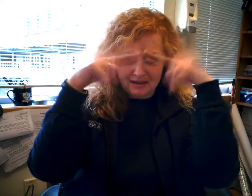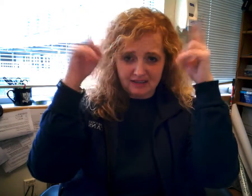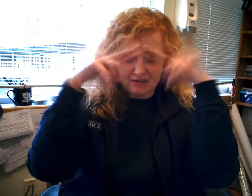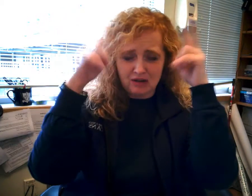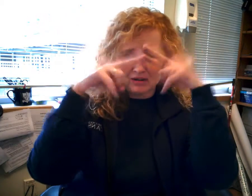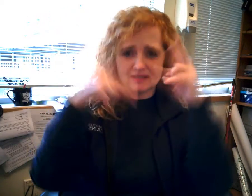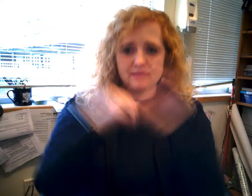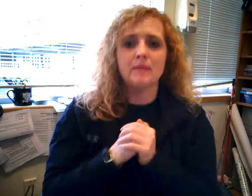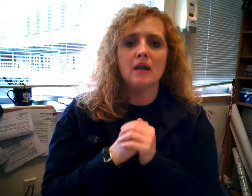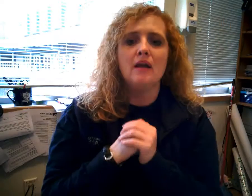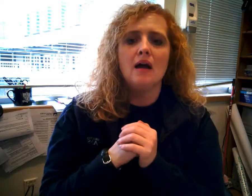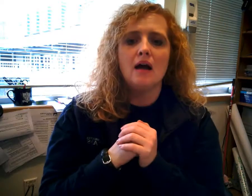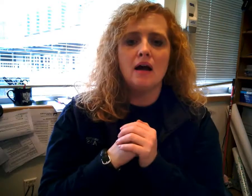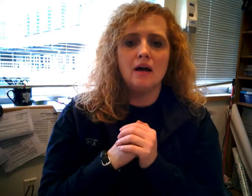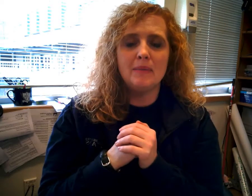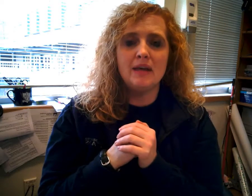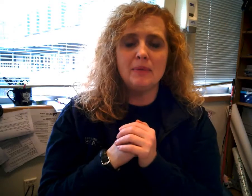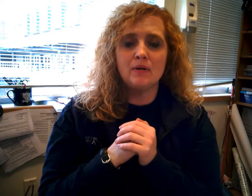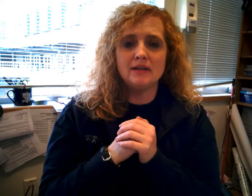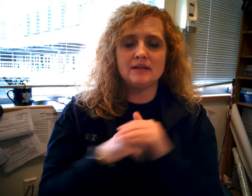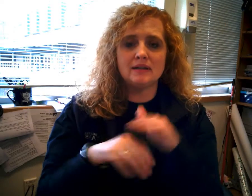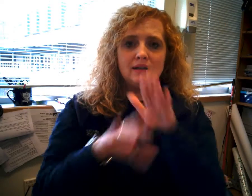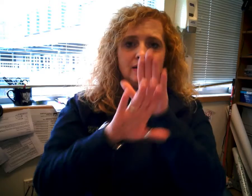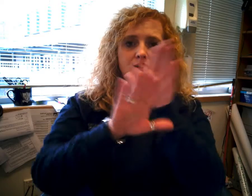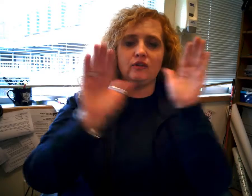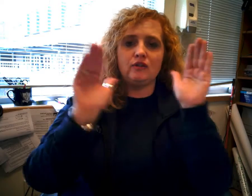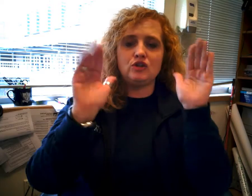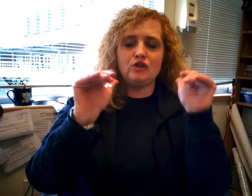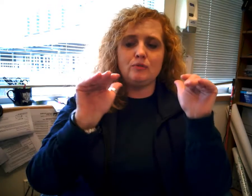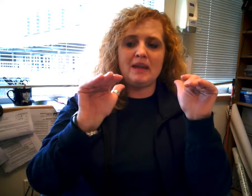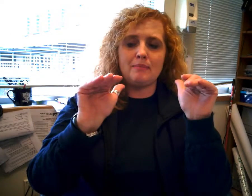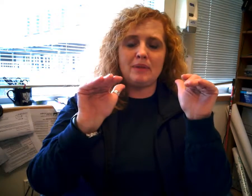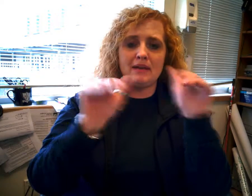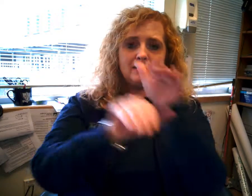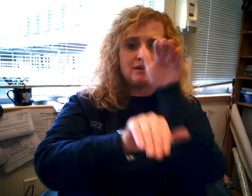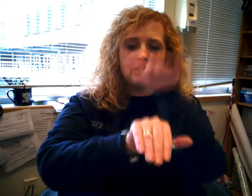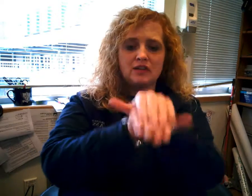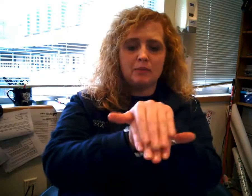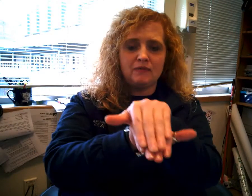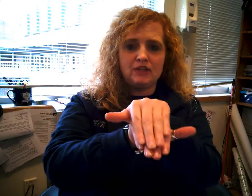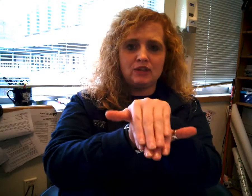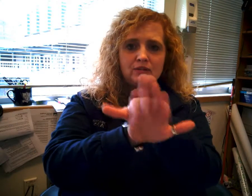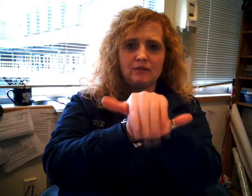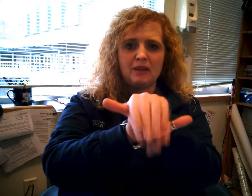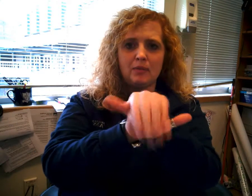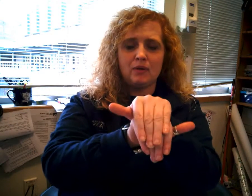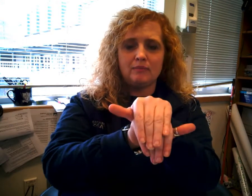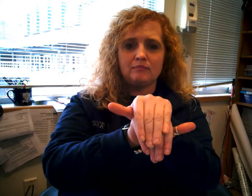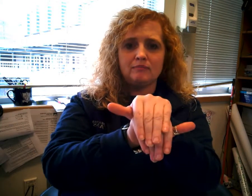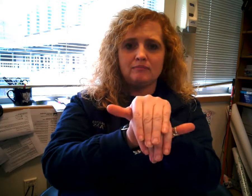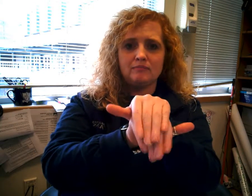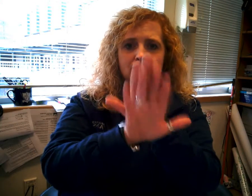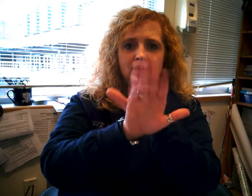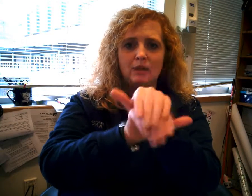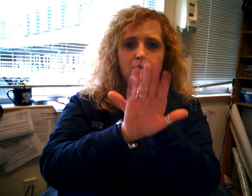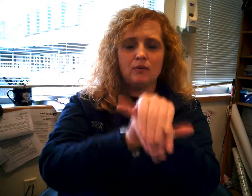like, careless. hypocrite is two bent Bs on top of each other. Hypocrite. Hypocrite.